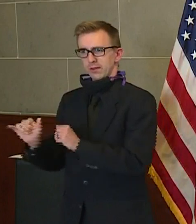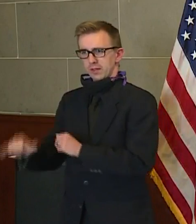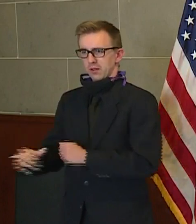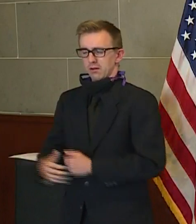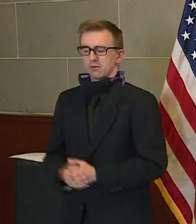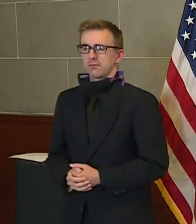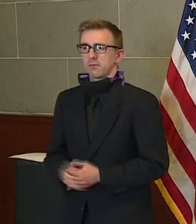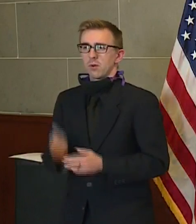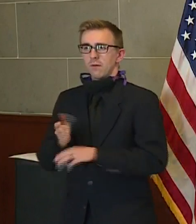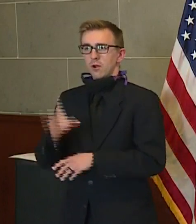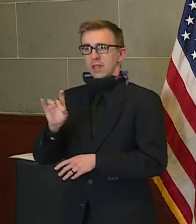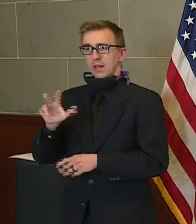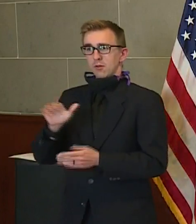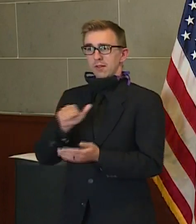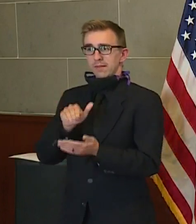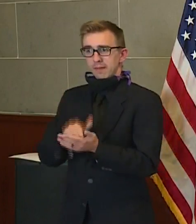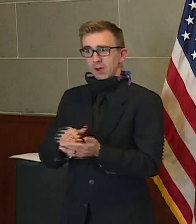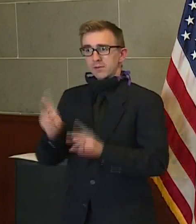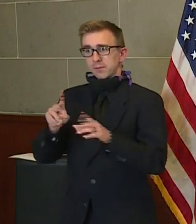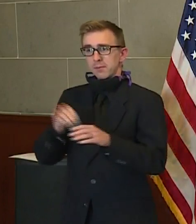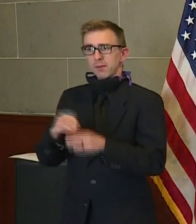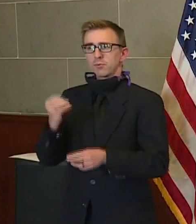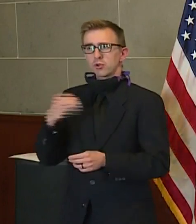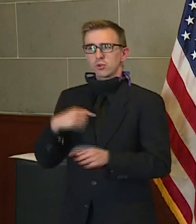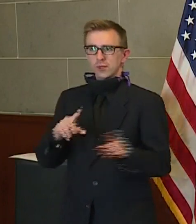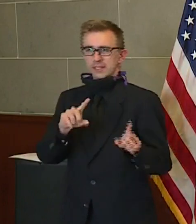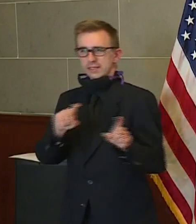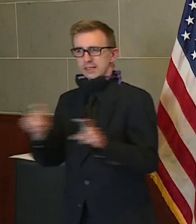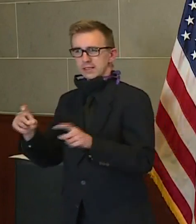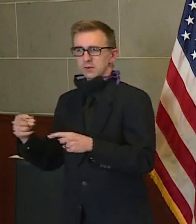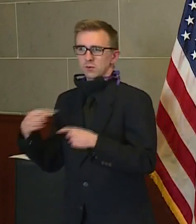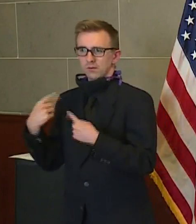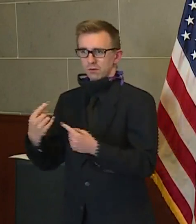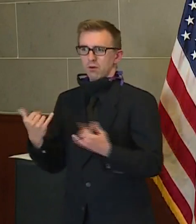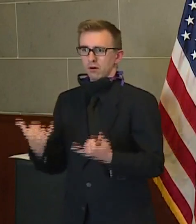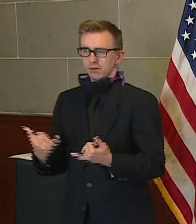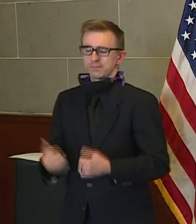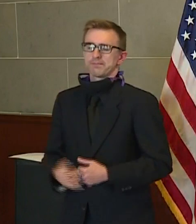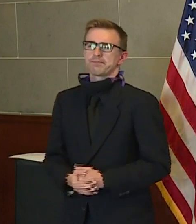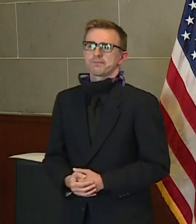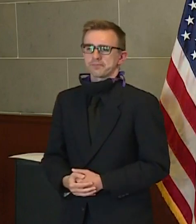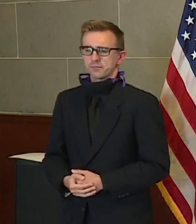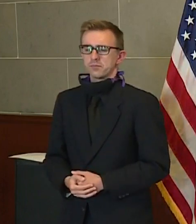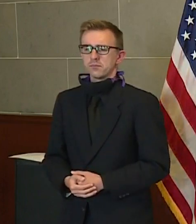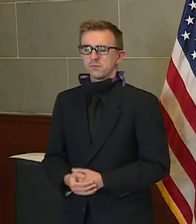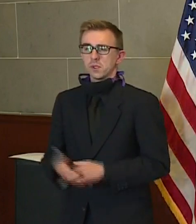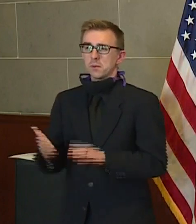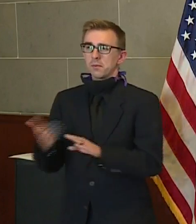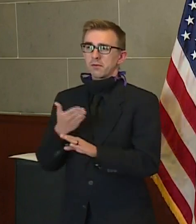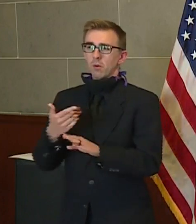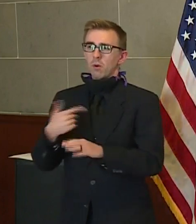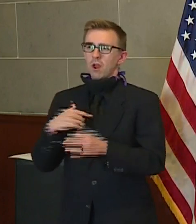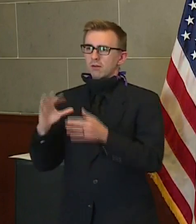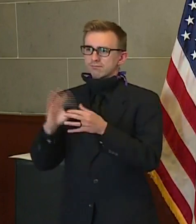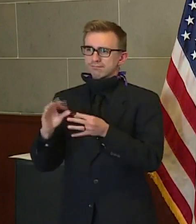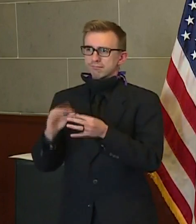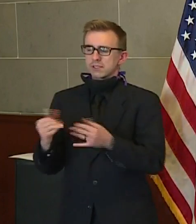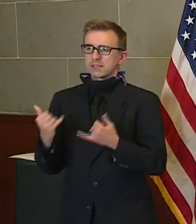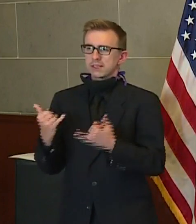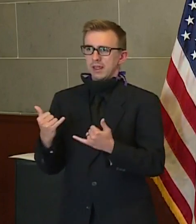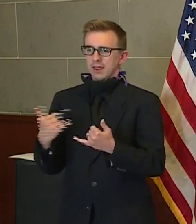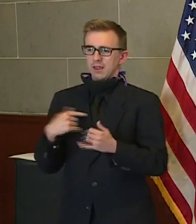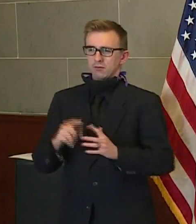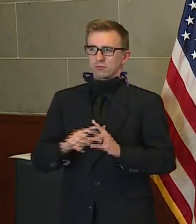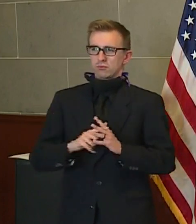Over 83,000 Missourians have been tested at this time. Before I go into my remarks today,